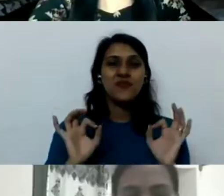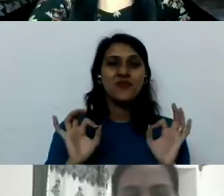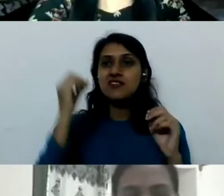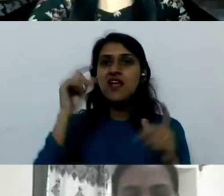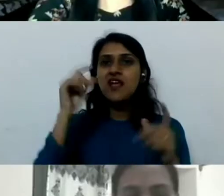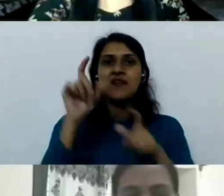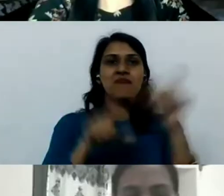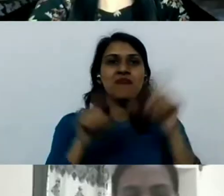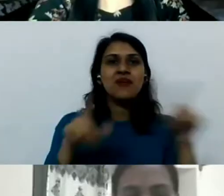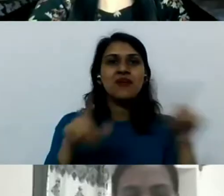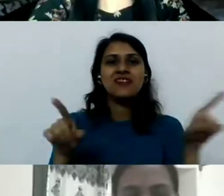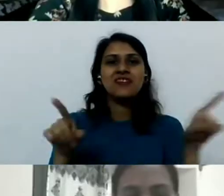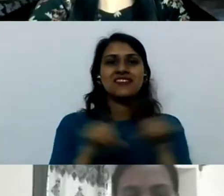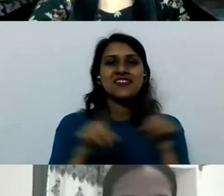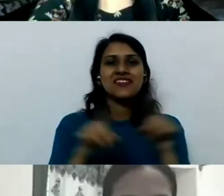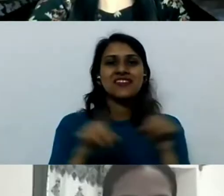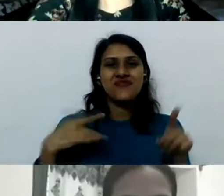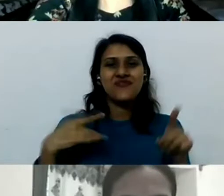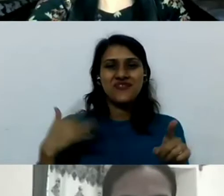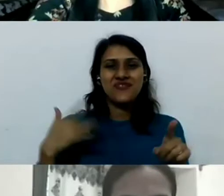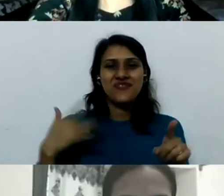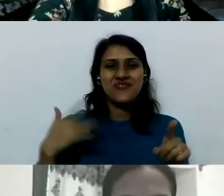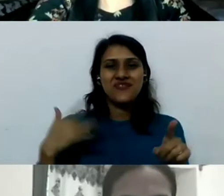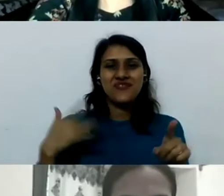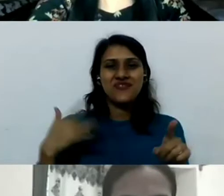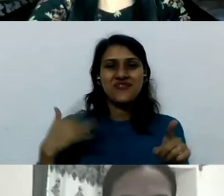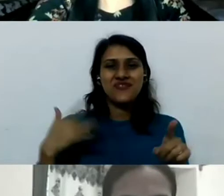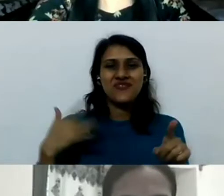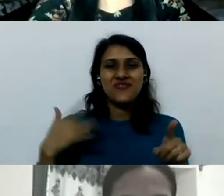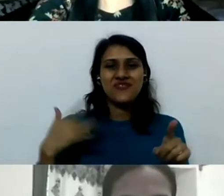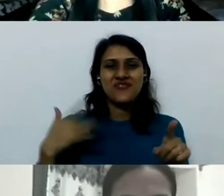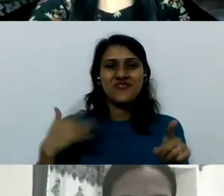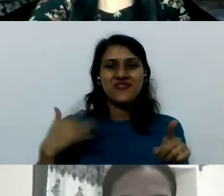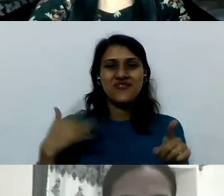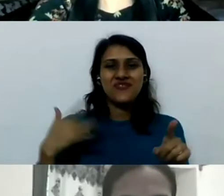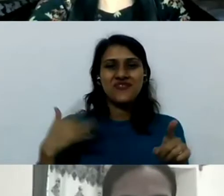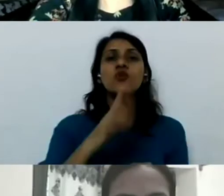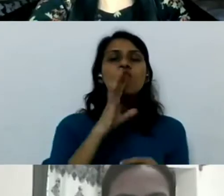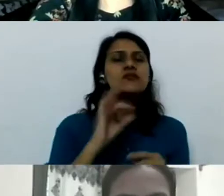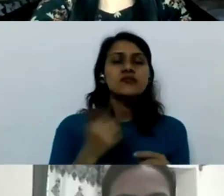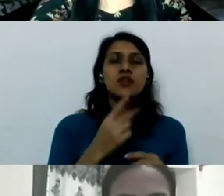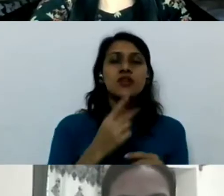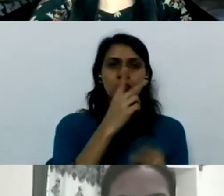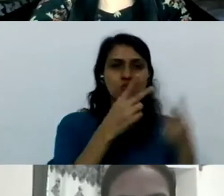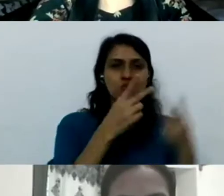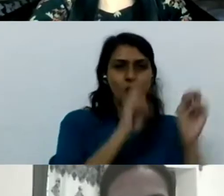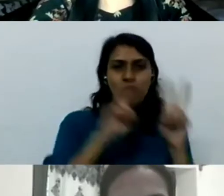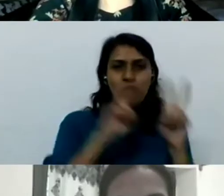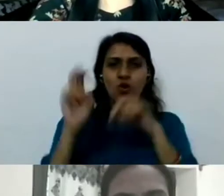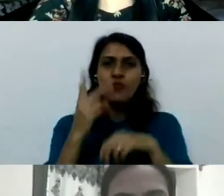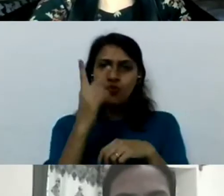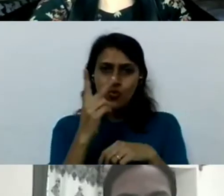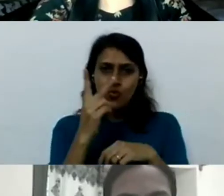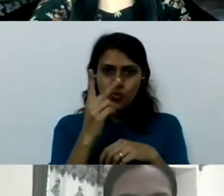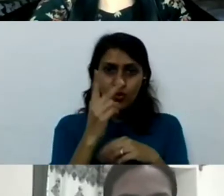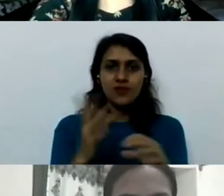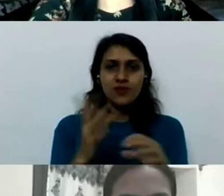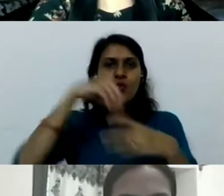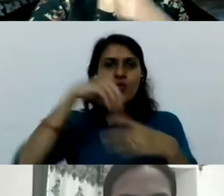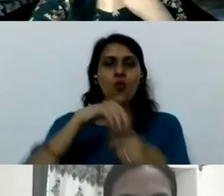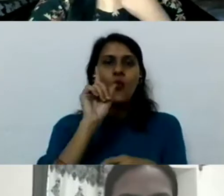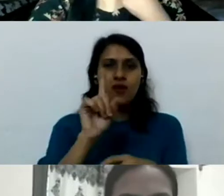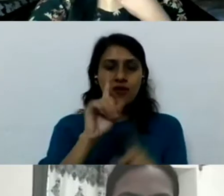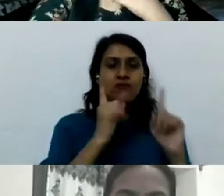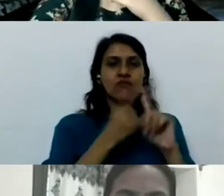we have a two sessions merged with the one one is education and outreach and one is policy